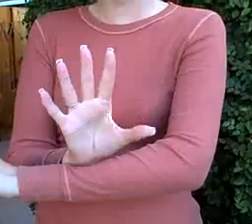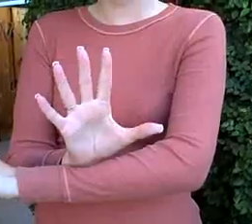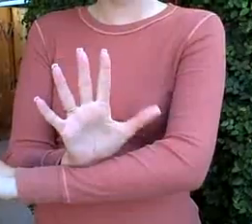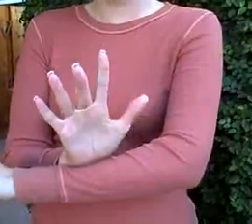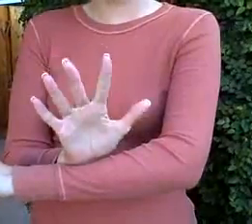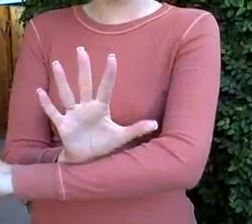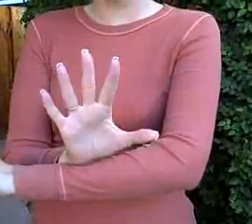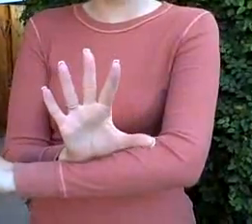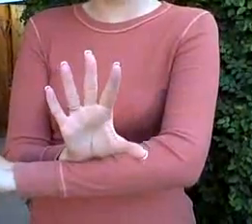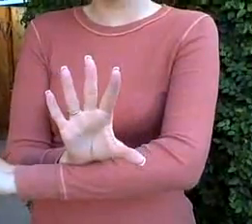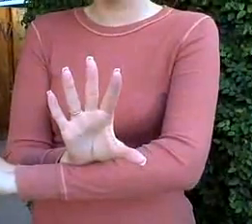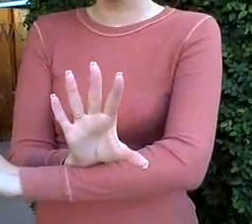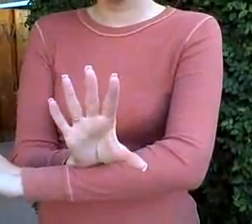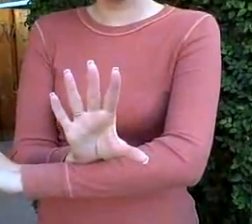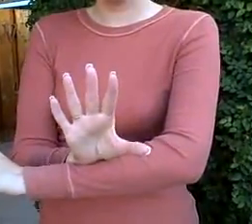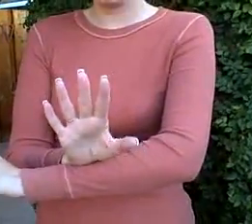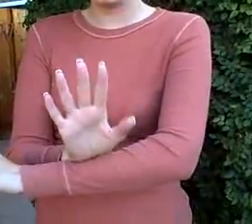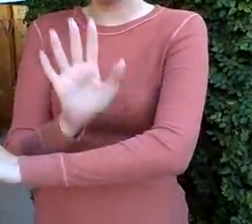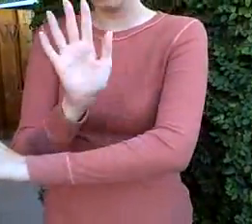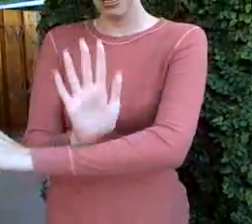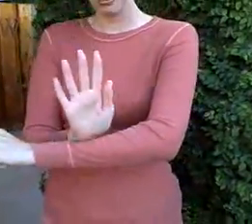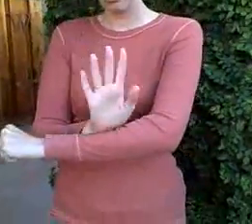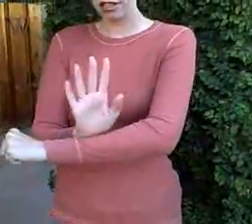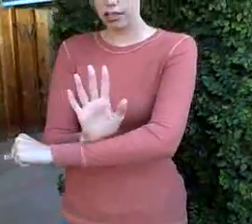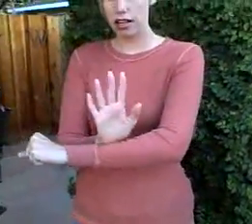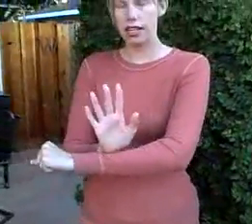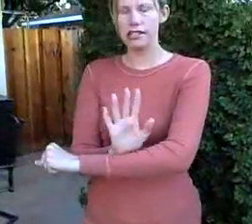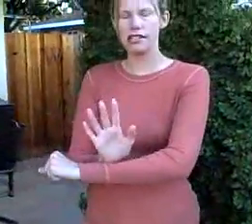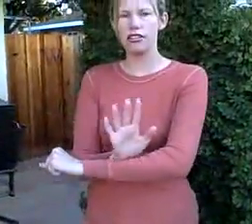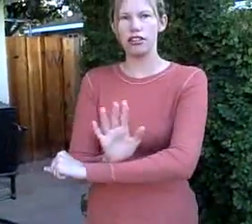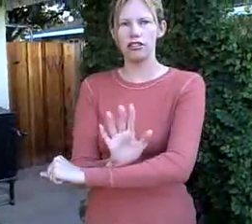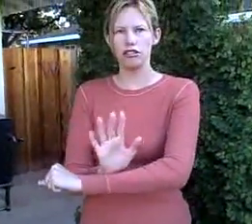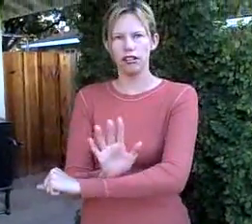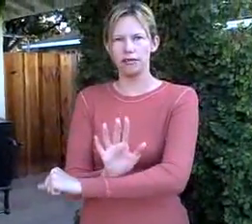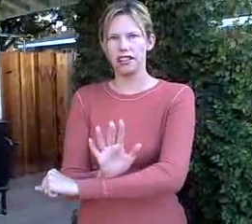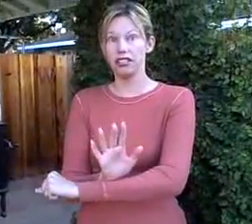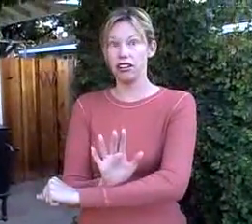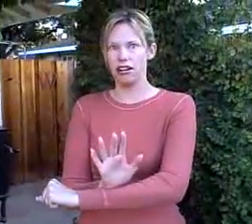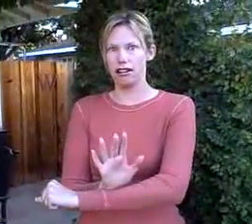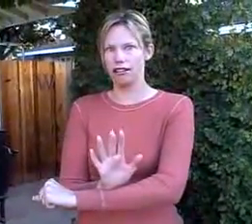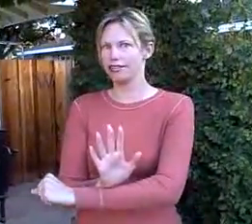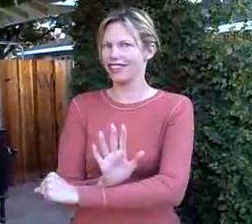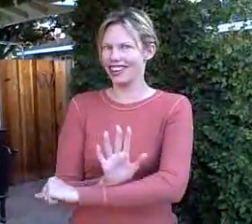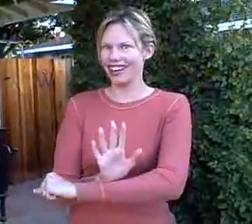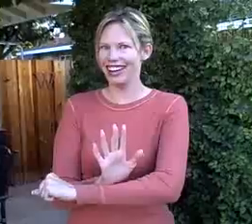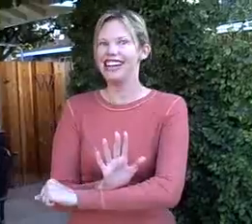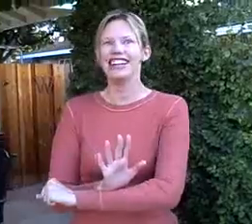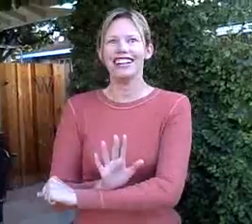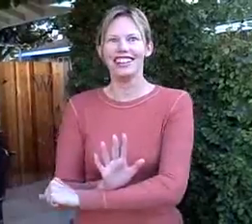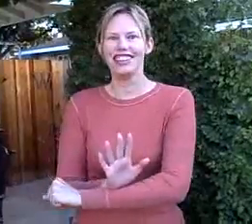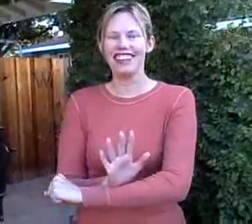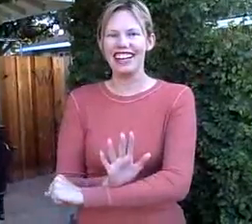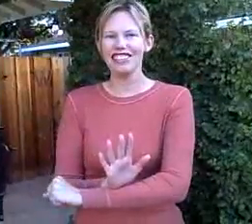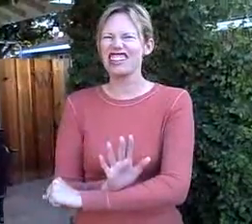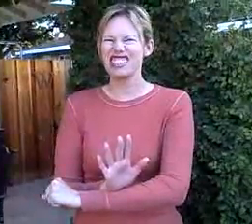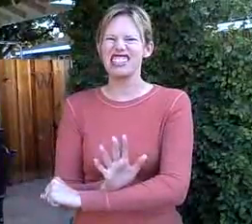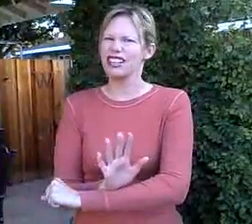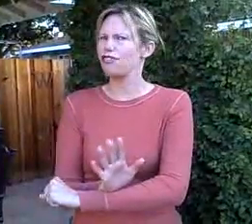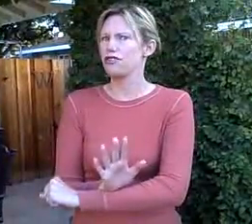are your five fingers, your other hand, and it's just going to kind of sit on your arm, the log, okay? Are you ready? We're going to sing it a few